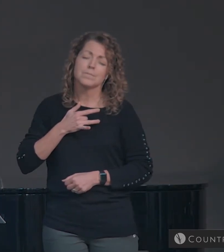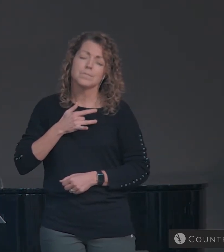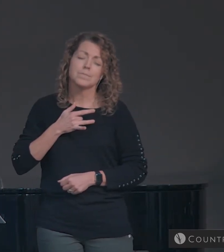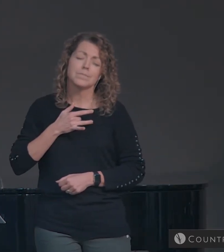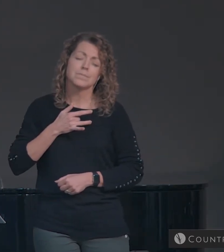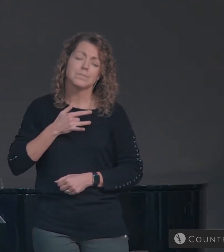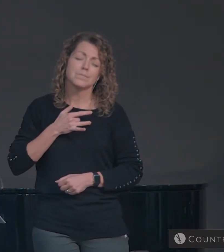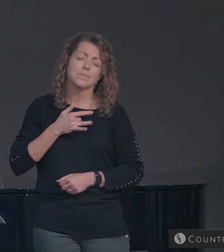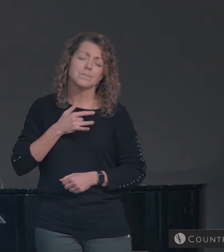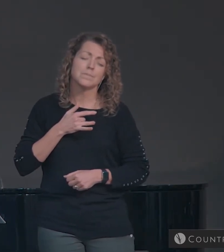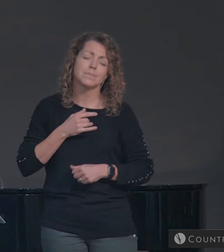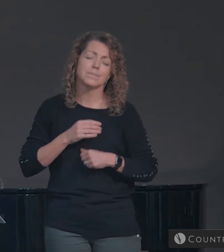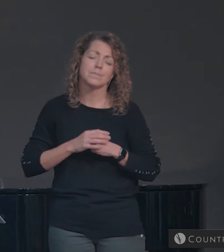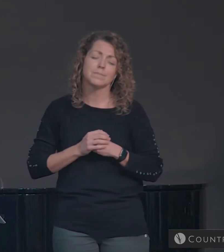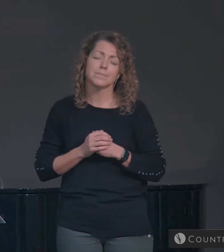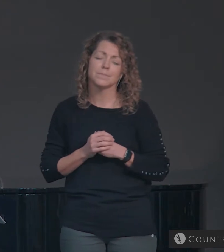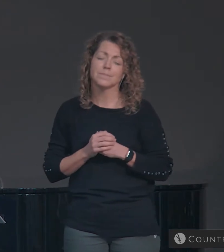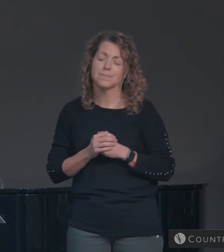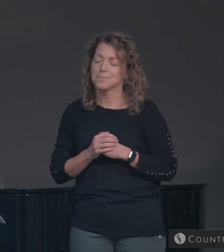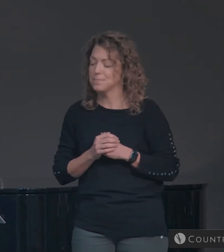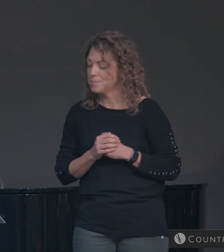mighty flood.